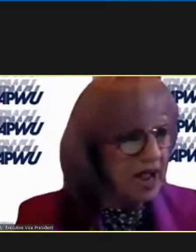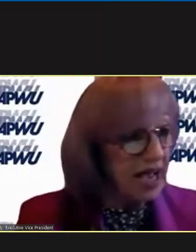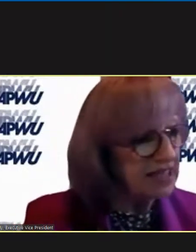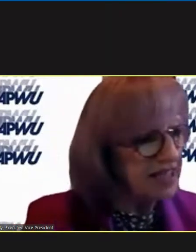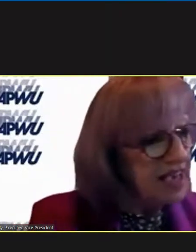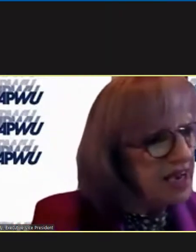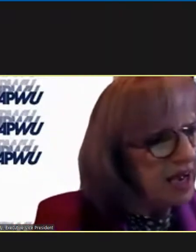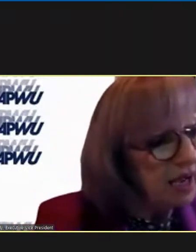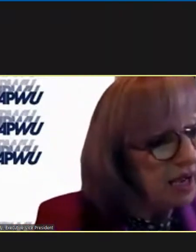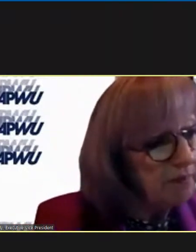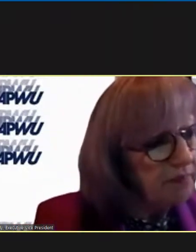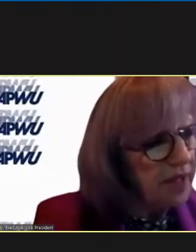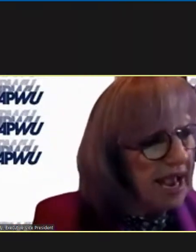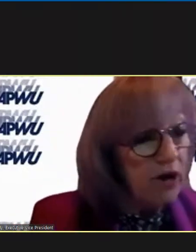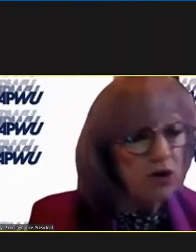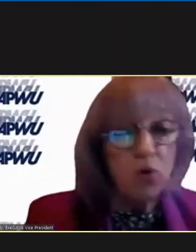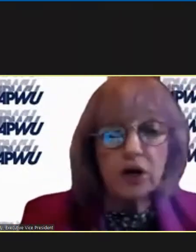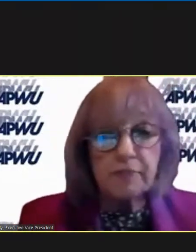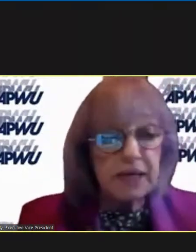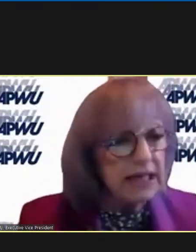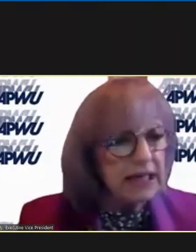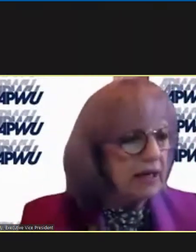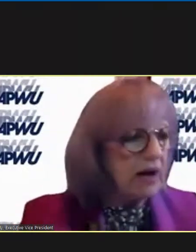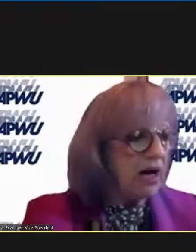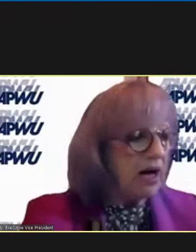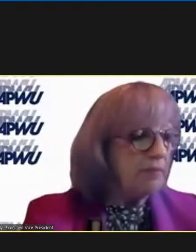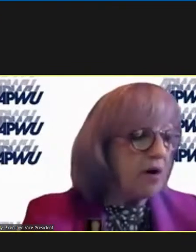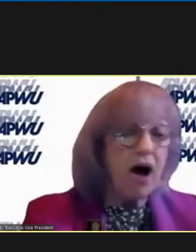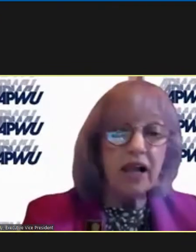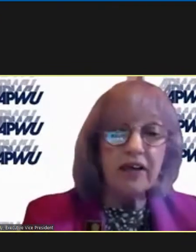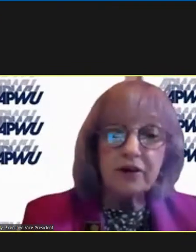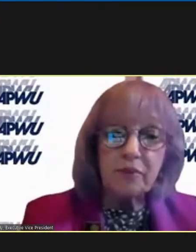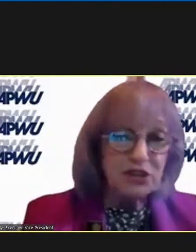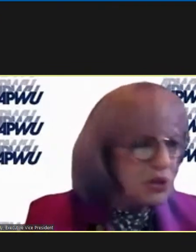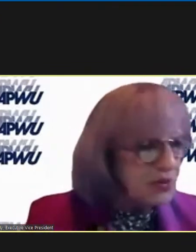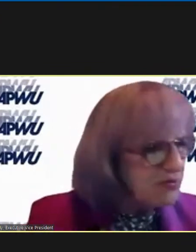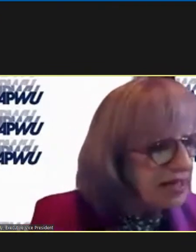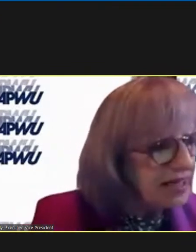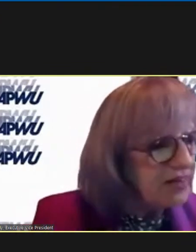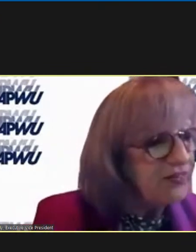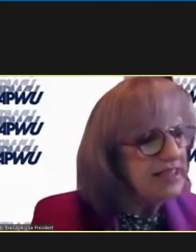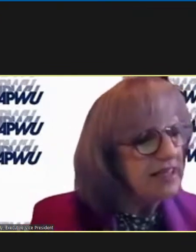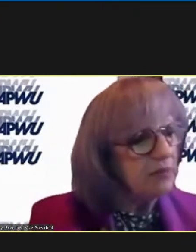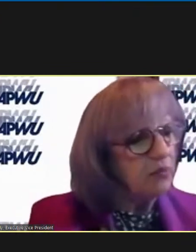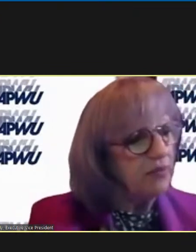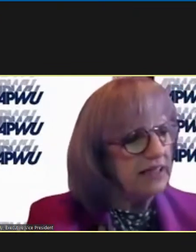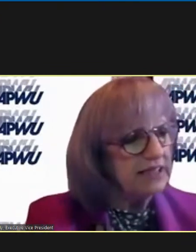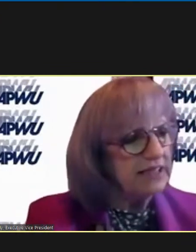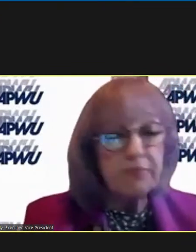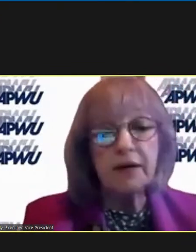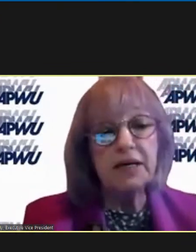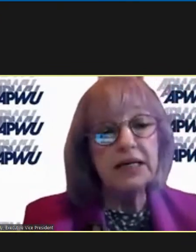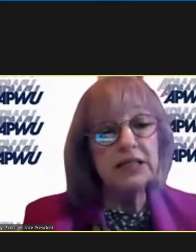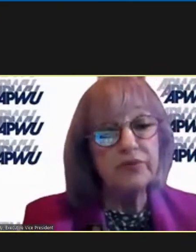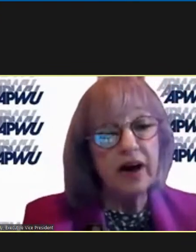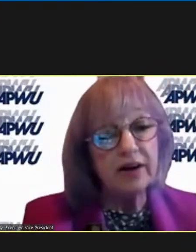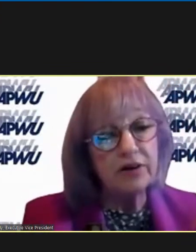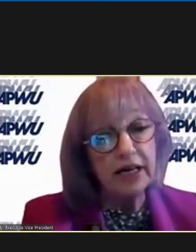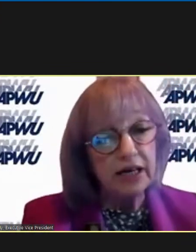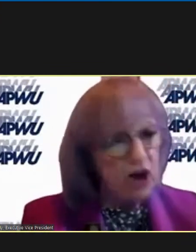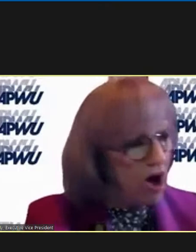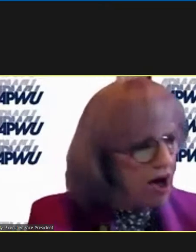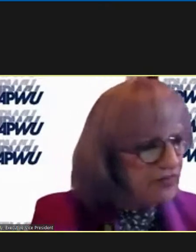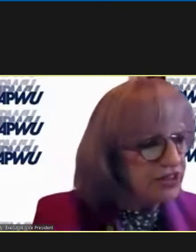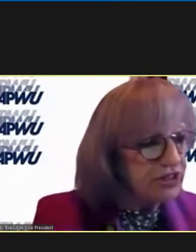continue to harass um our core committee um all of them are so magnificent we've got subcommittees